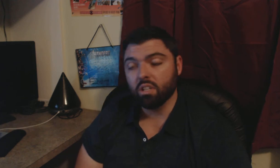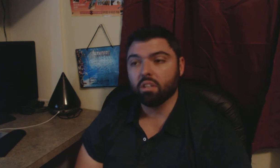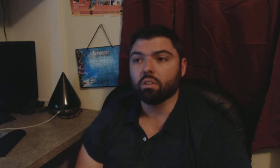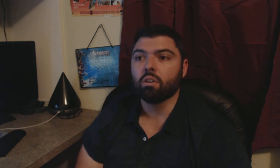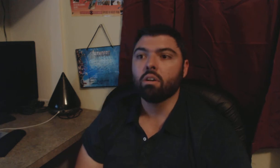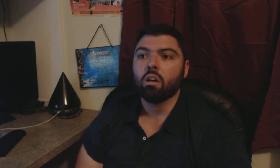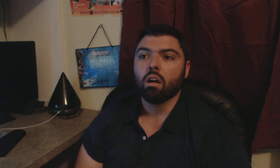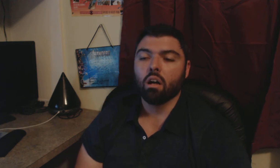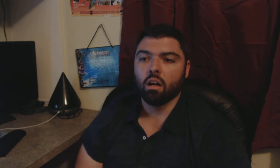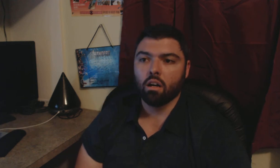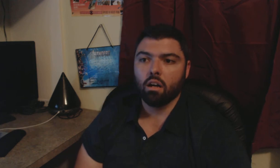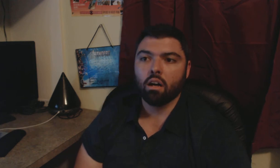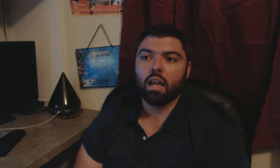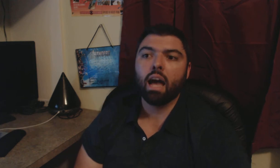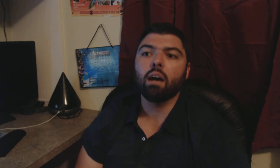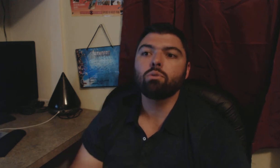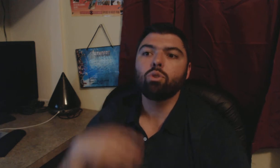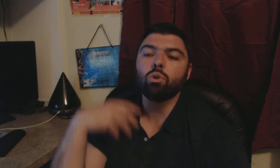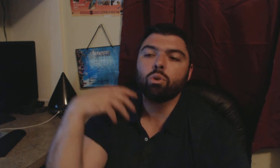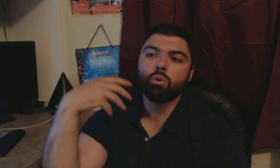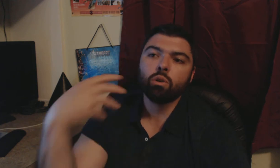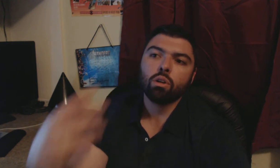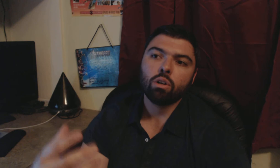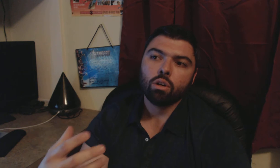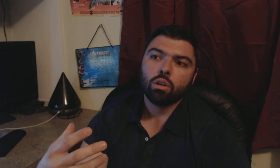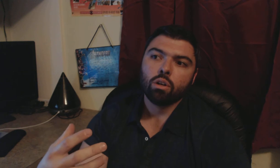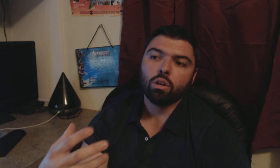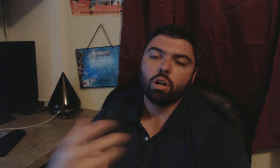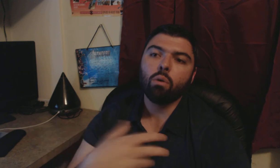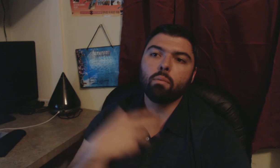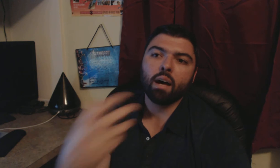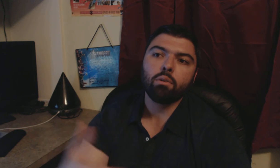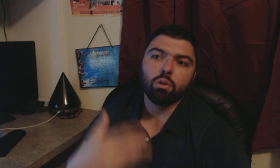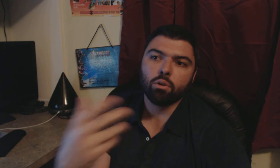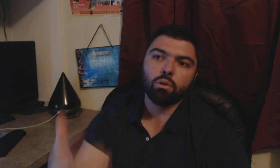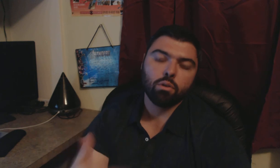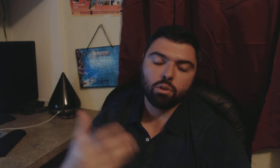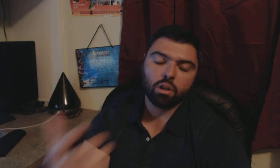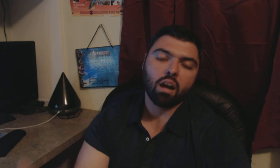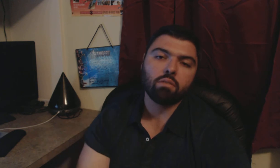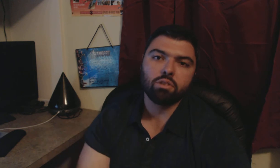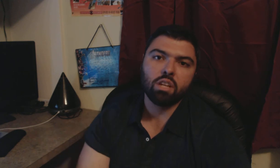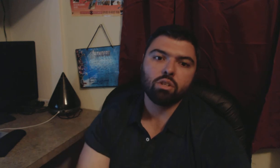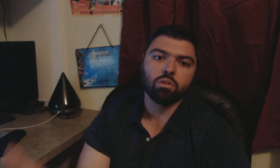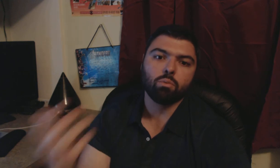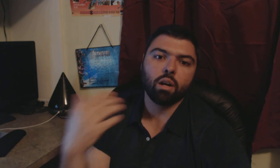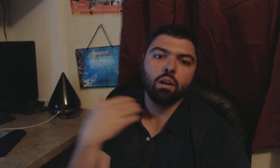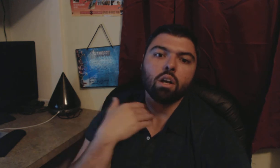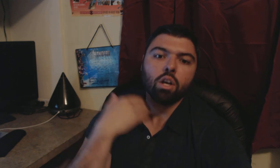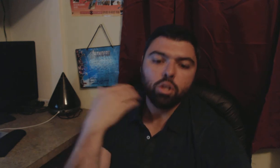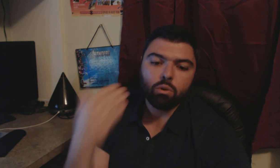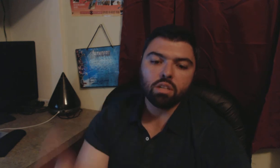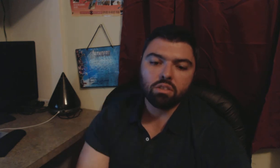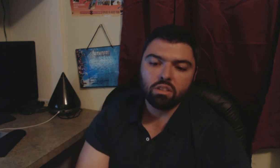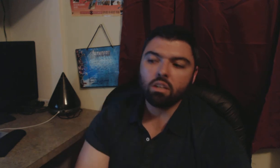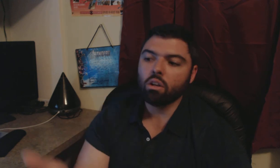particular on how to go about your your conversations where you can still